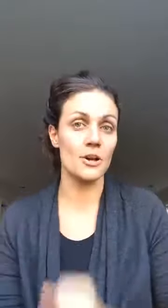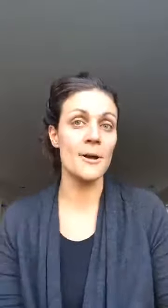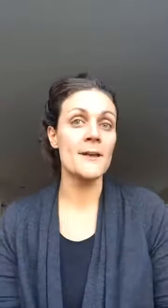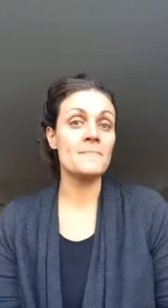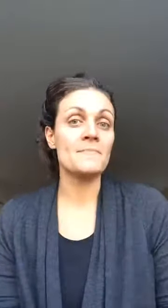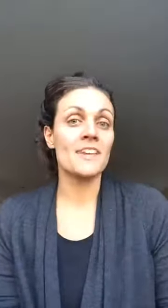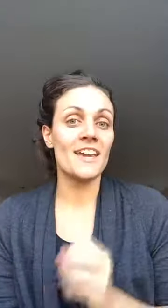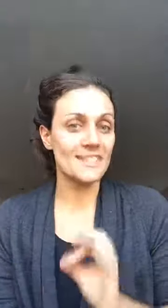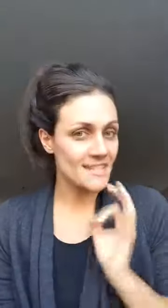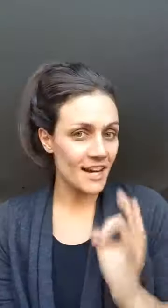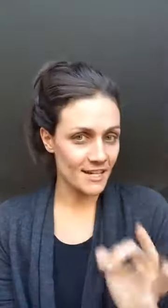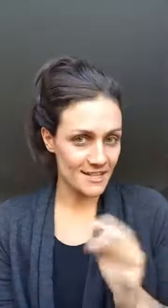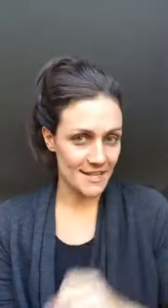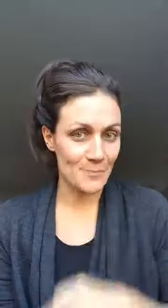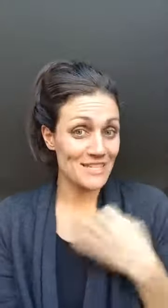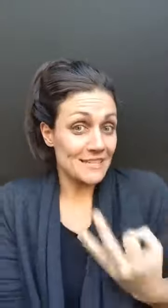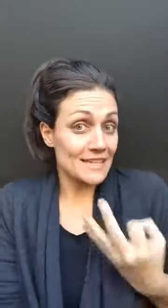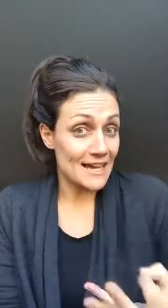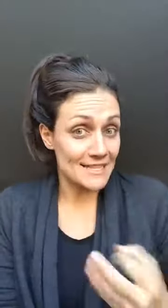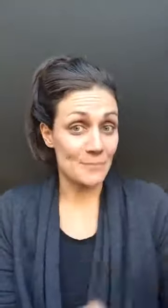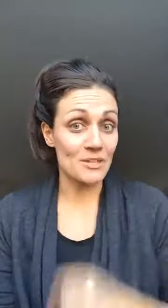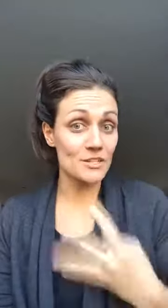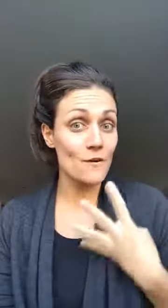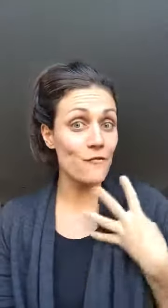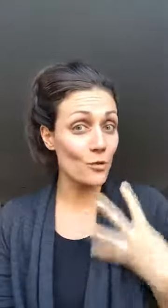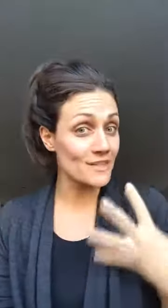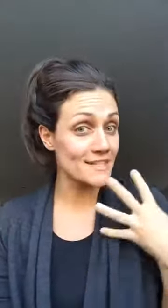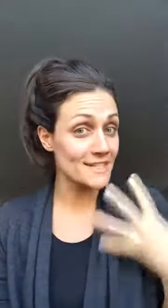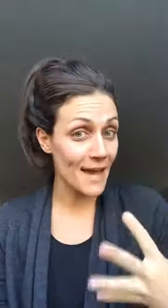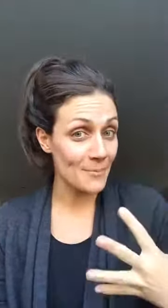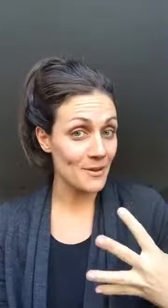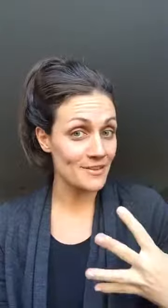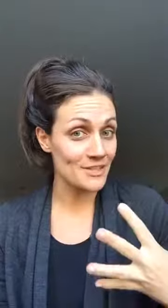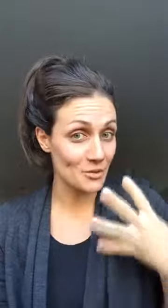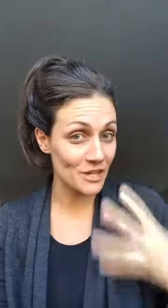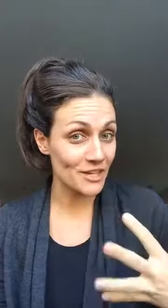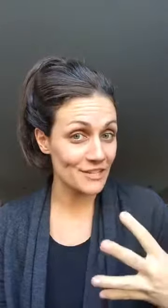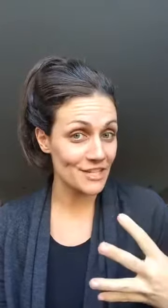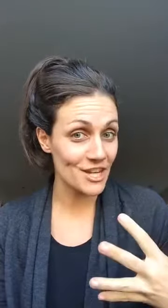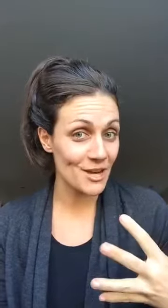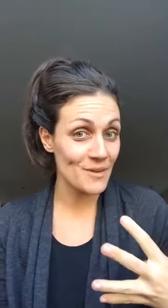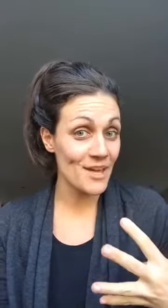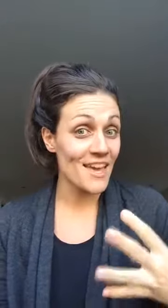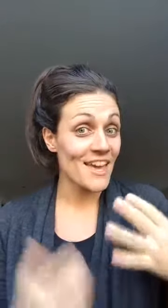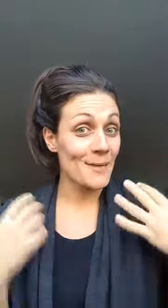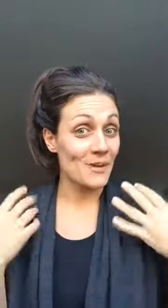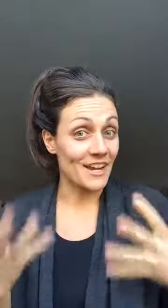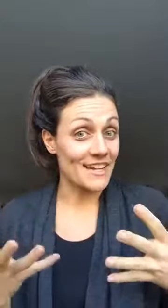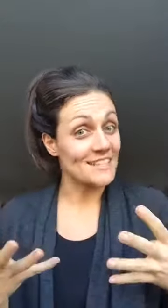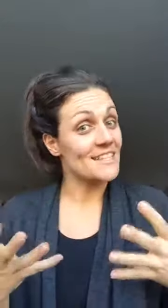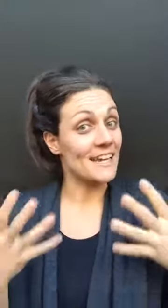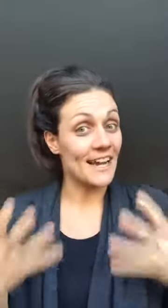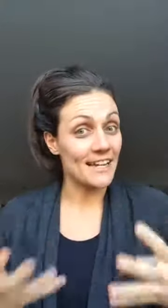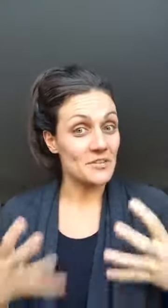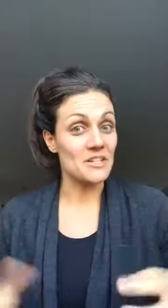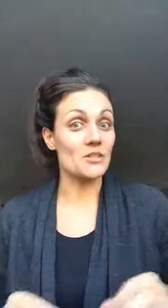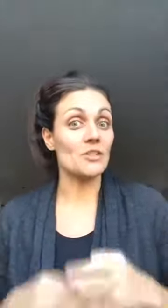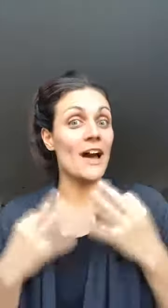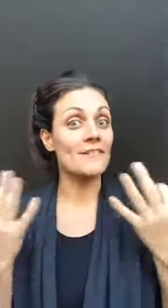it's the hardest step it's the last step it's the fourth step to quitting your day job but guys you gotta do it so you have to